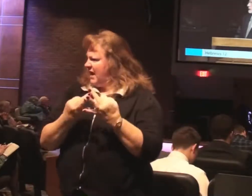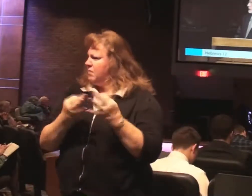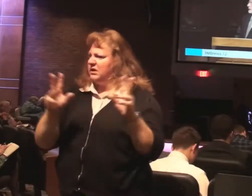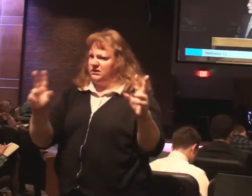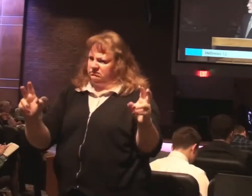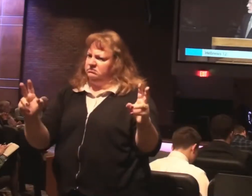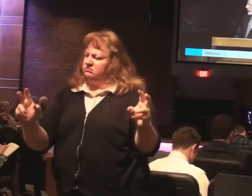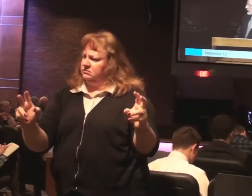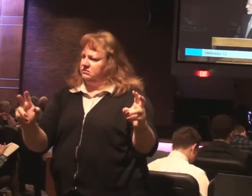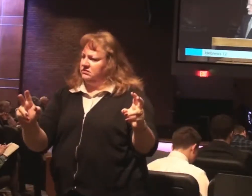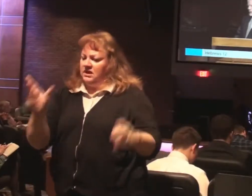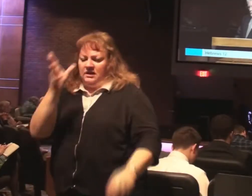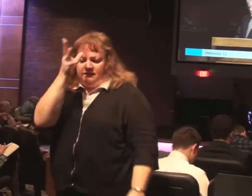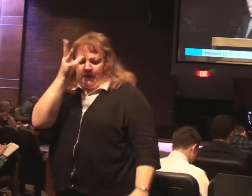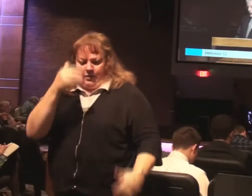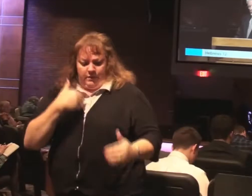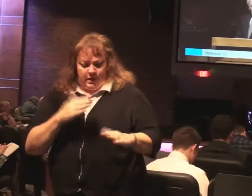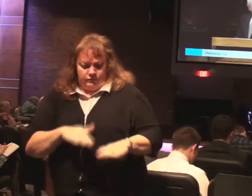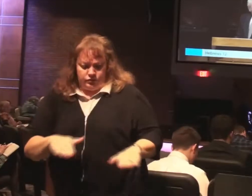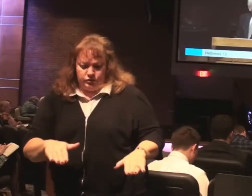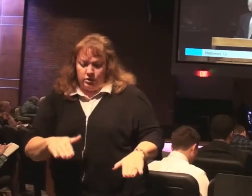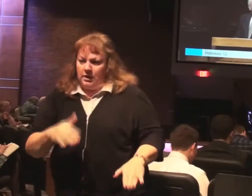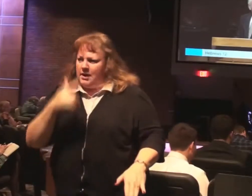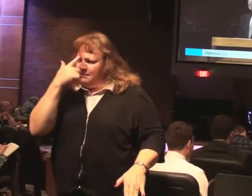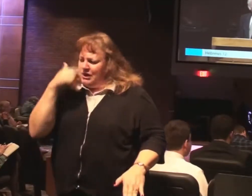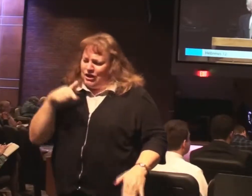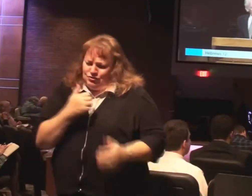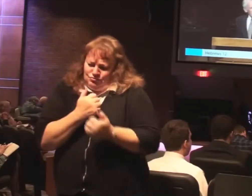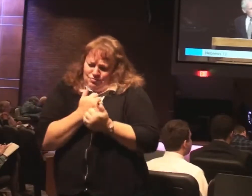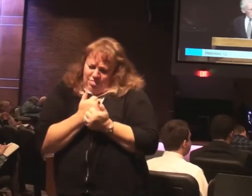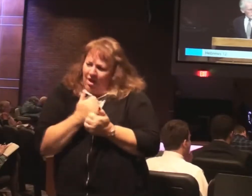And with a father with children, because you love your children, you discipline them.